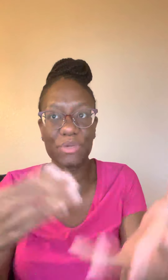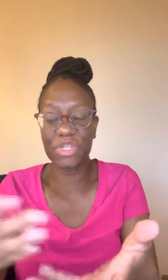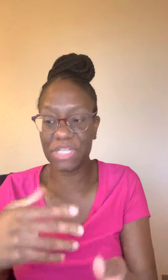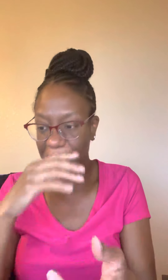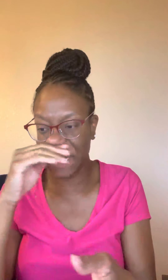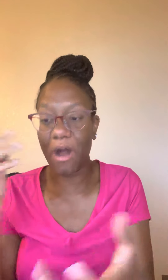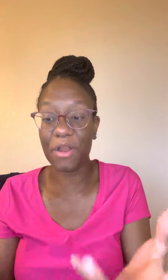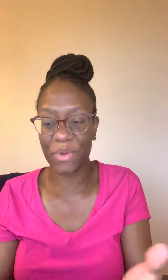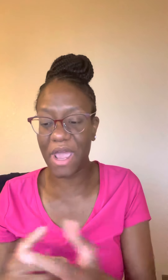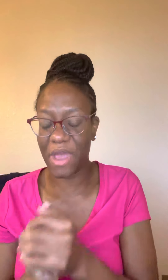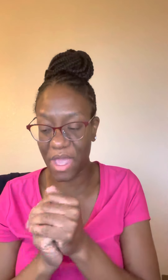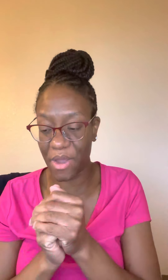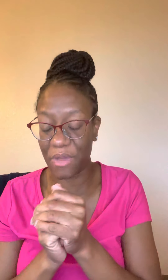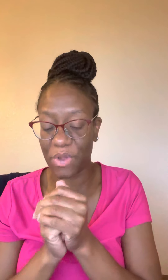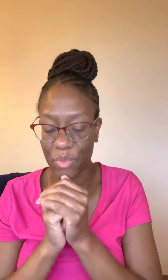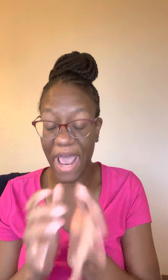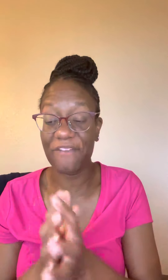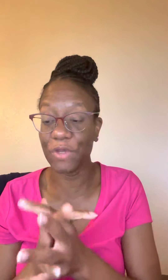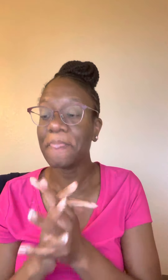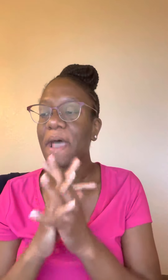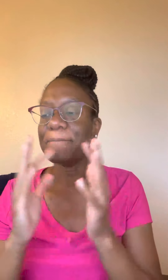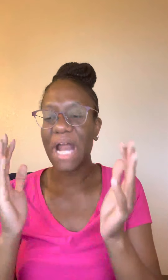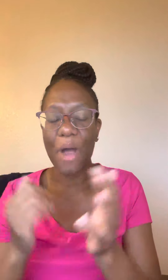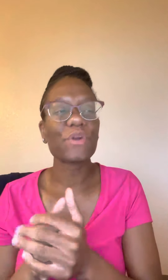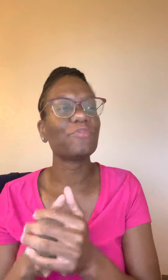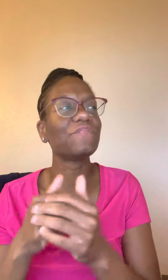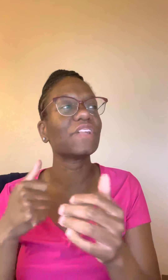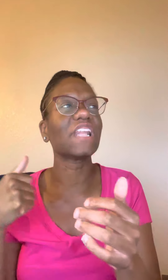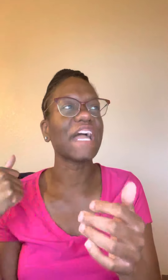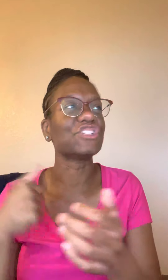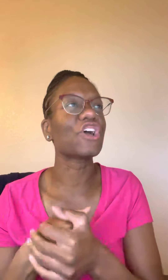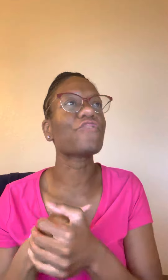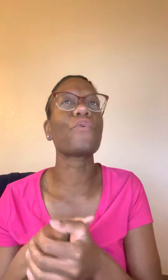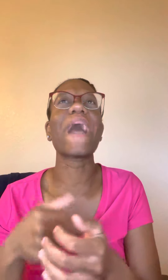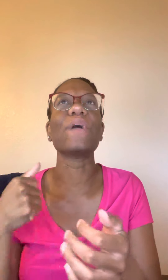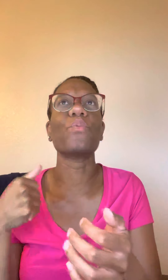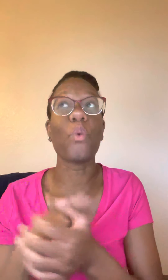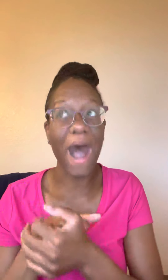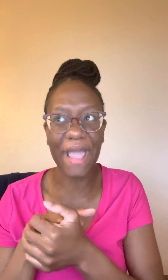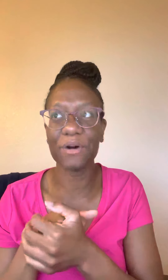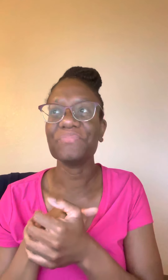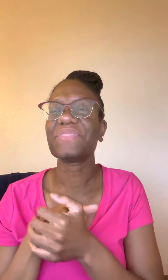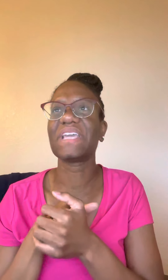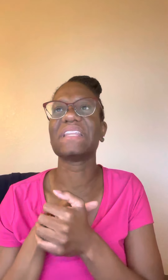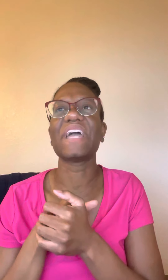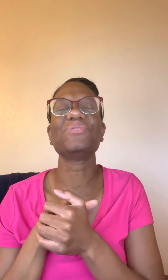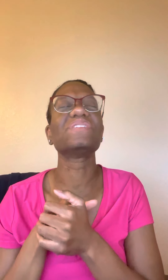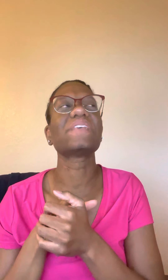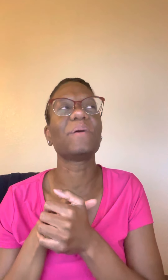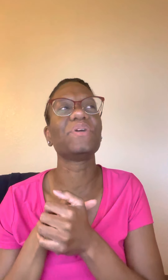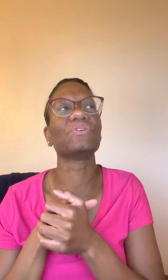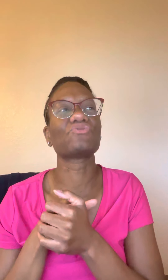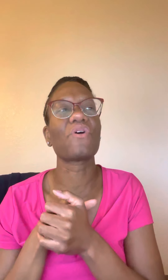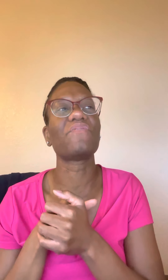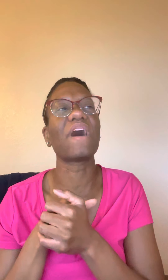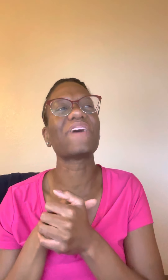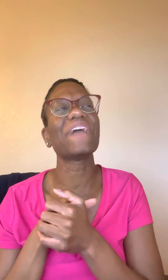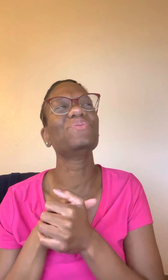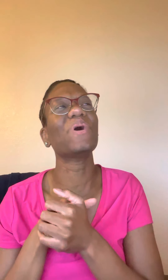he reached out and he called and what have you, but I would have been feeling like dirt for a while thinking like you didn't sat up here and drove off. How you go?